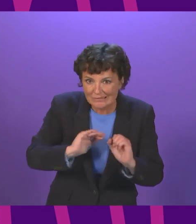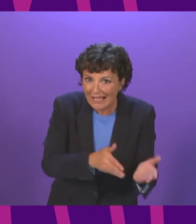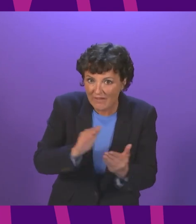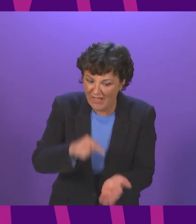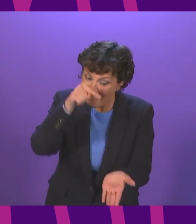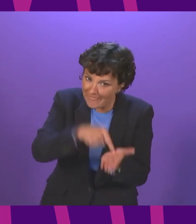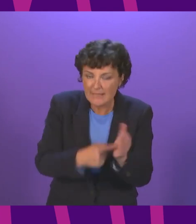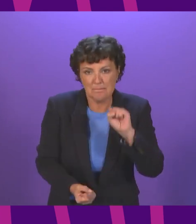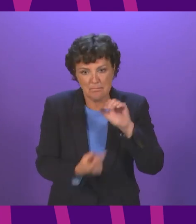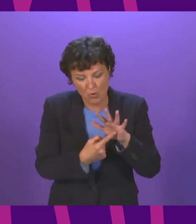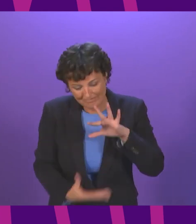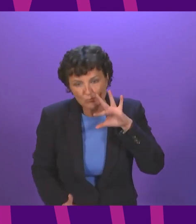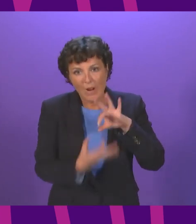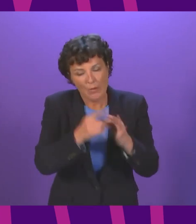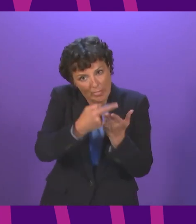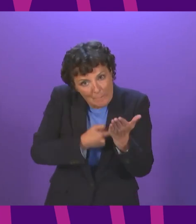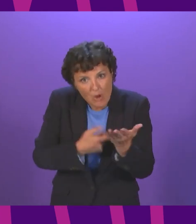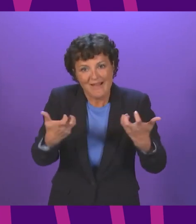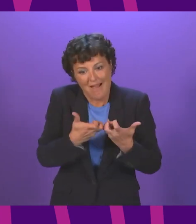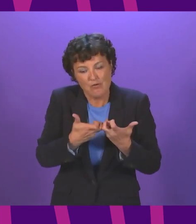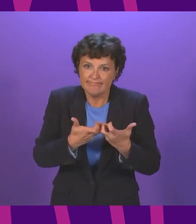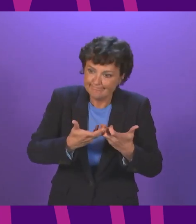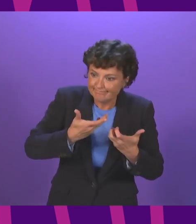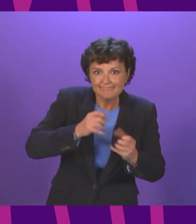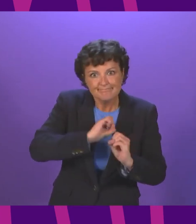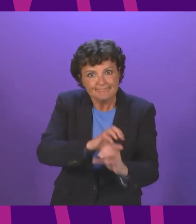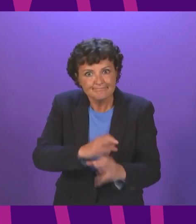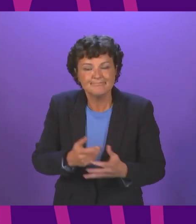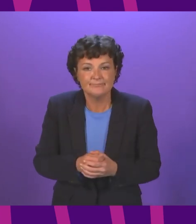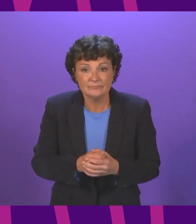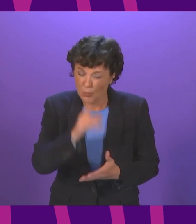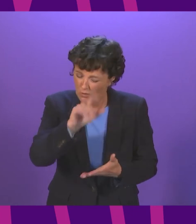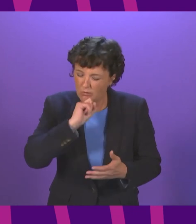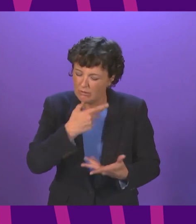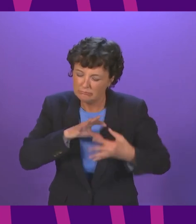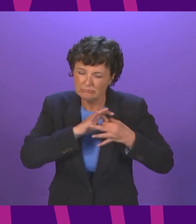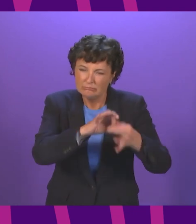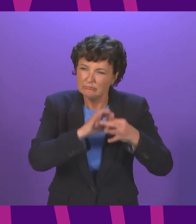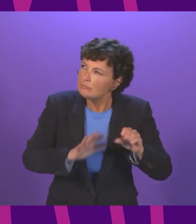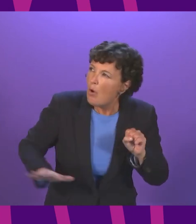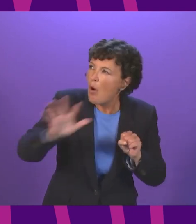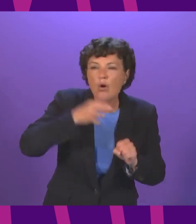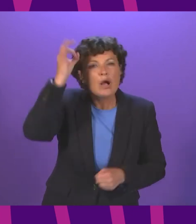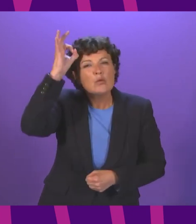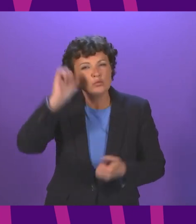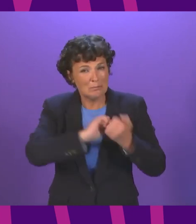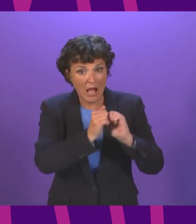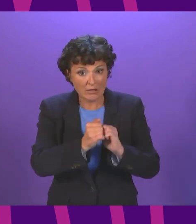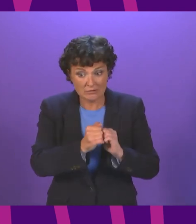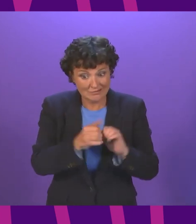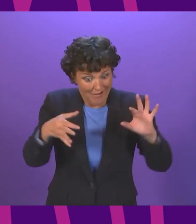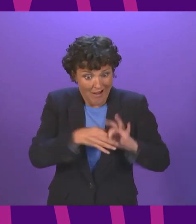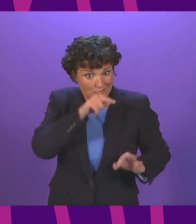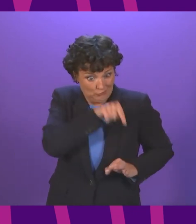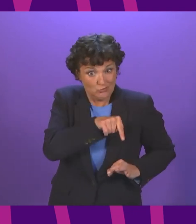the country. The Government will, of course, engage constructively with our local authority partners on all of these questions, but if